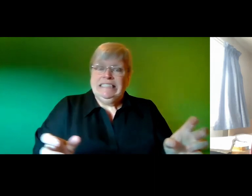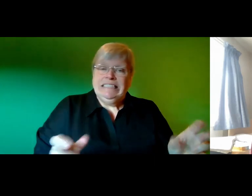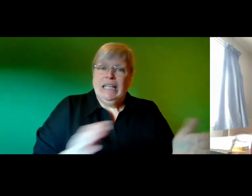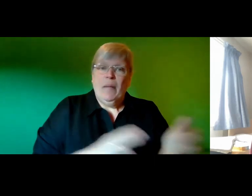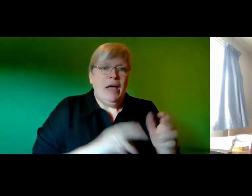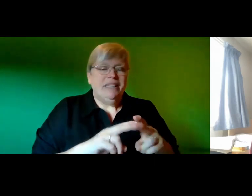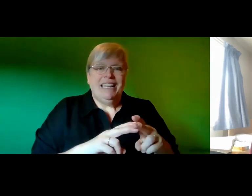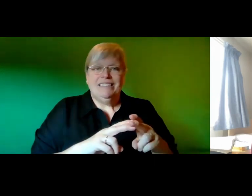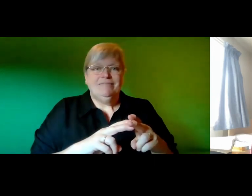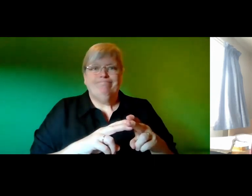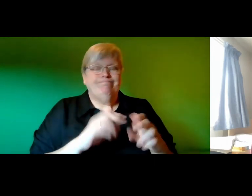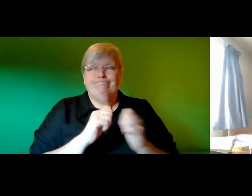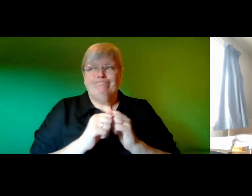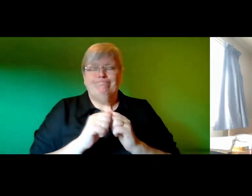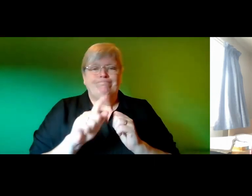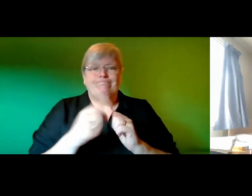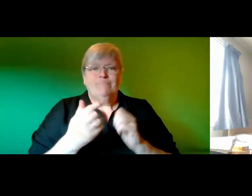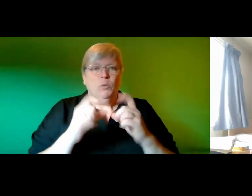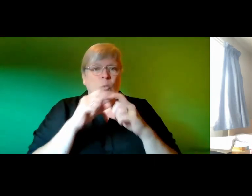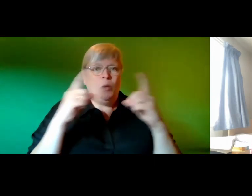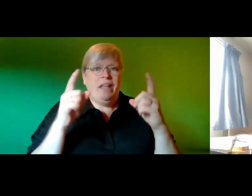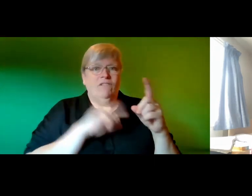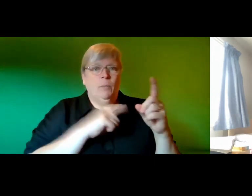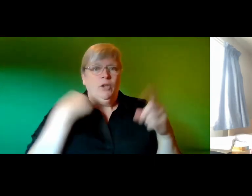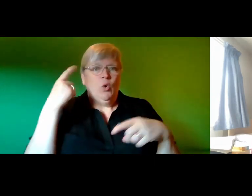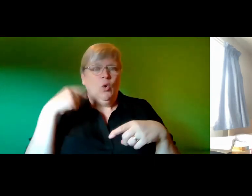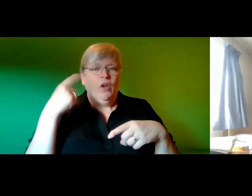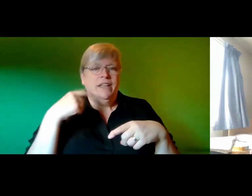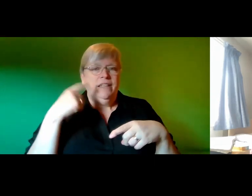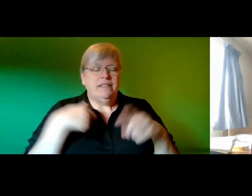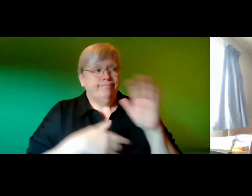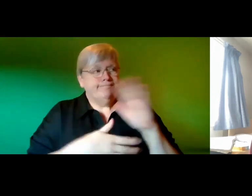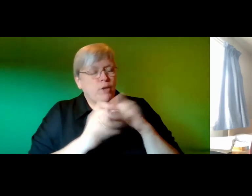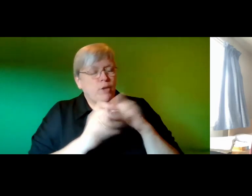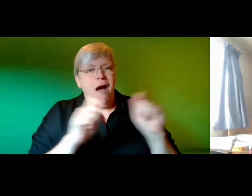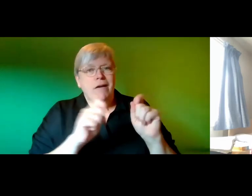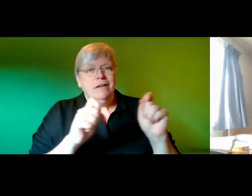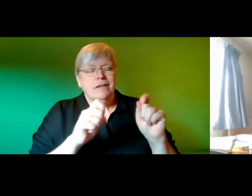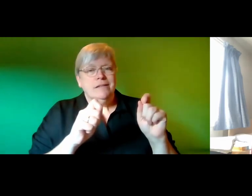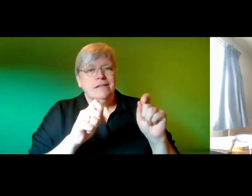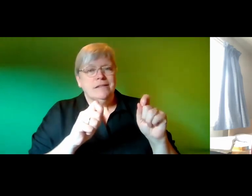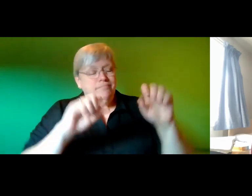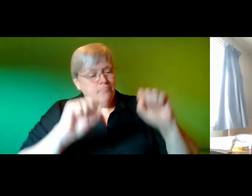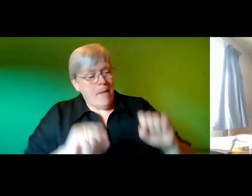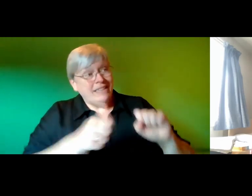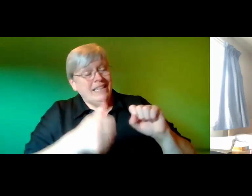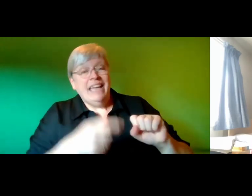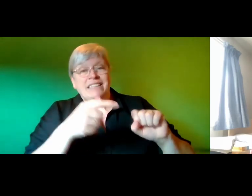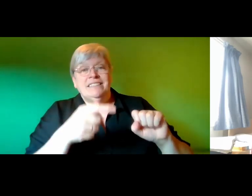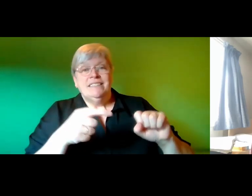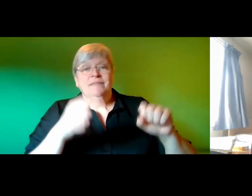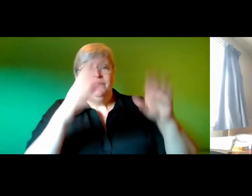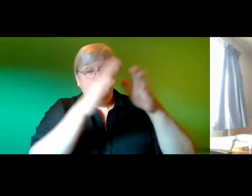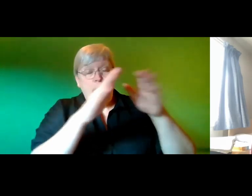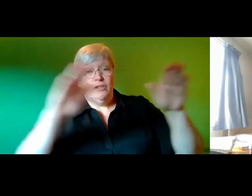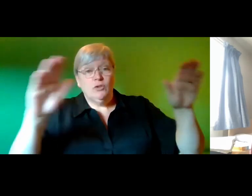and je-en do not wake up from the noise I move to the curtains place the bench next to them and pull the curtains